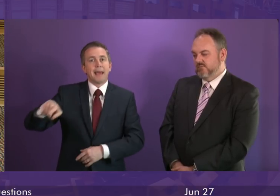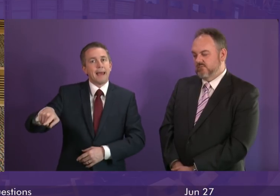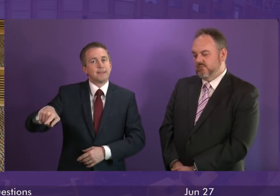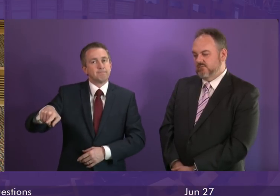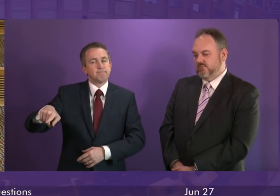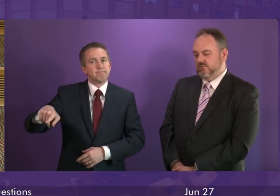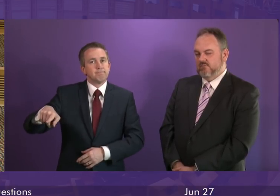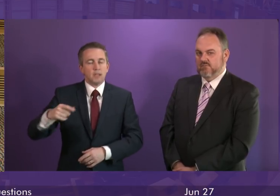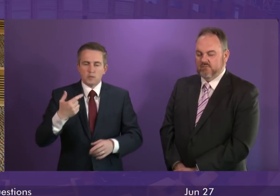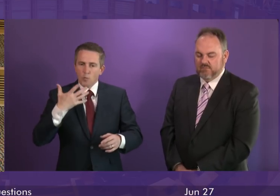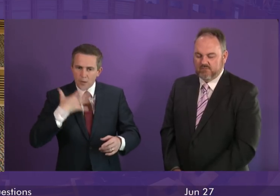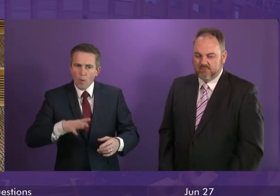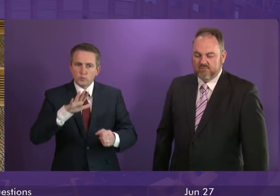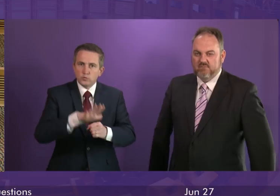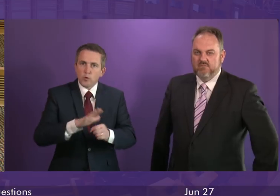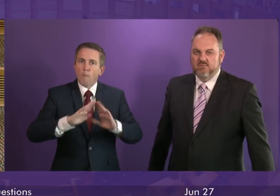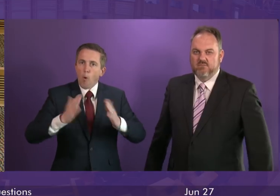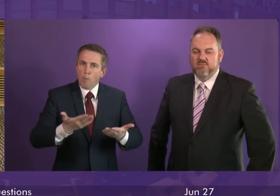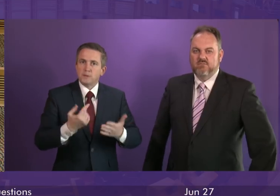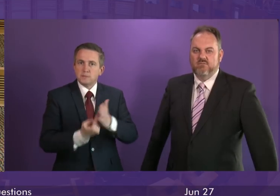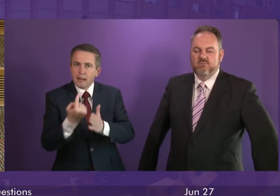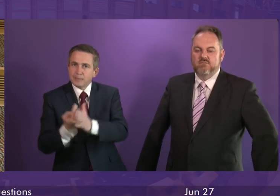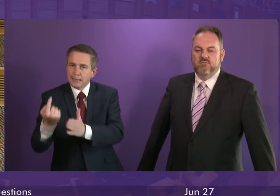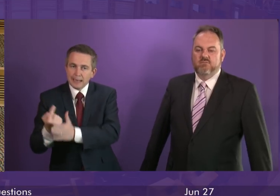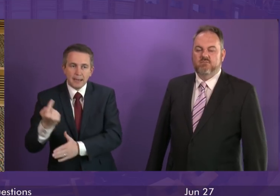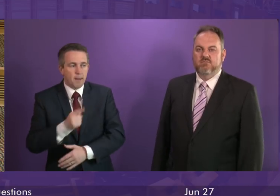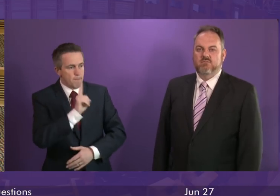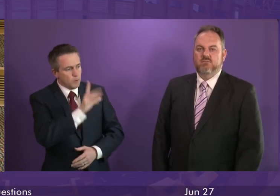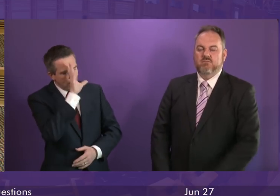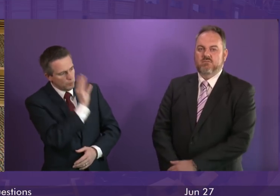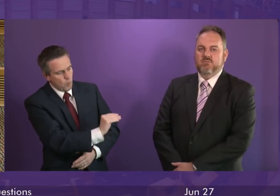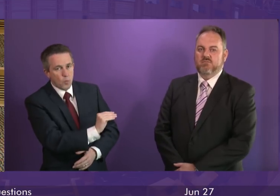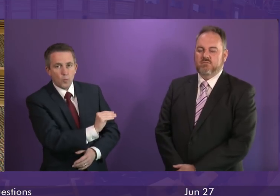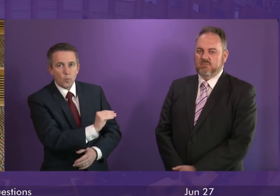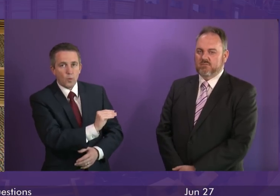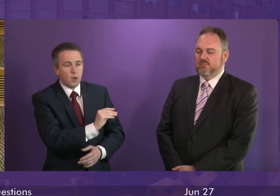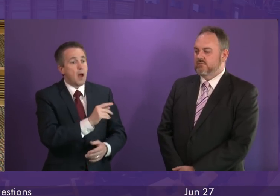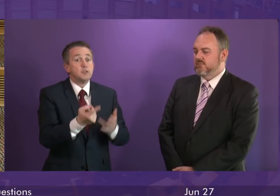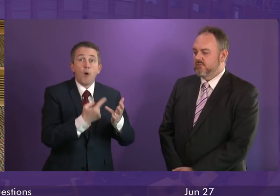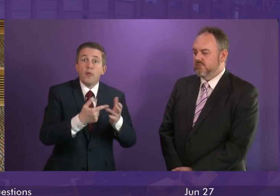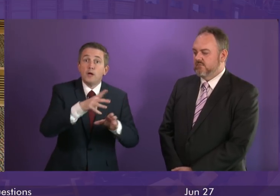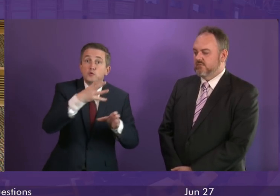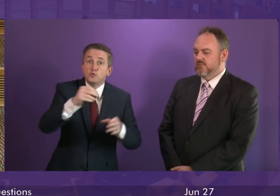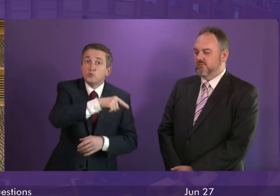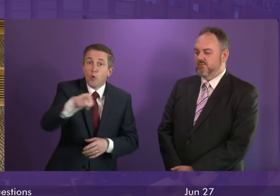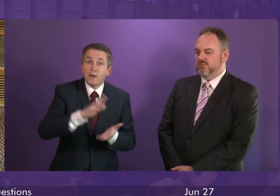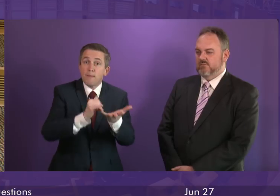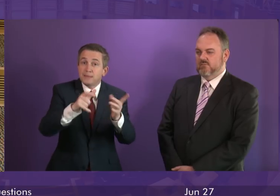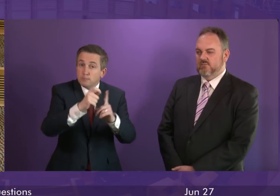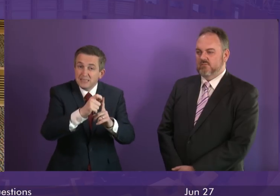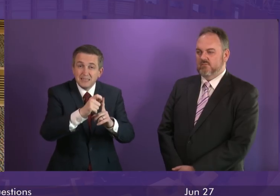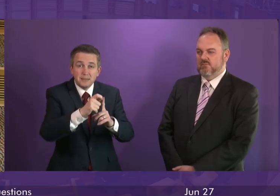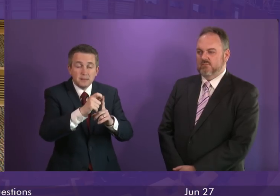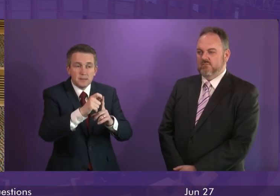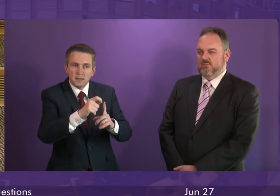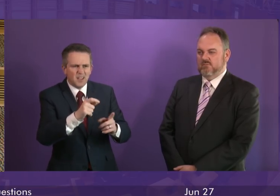to tackle homelessness but can I say to the member and to any every Tory in this chamber rather than coming